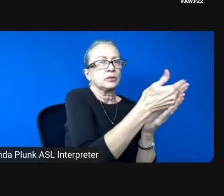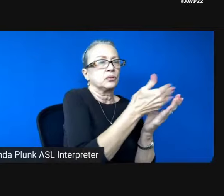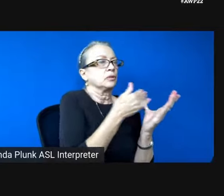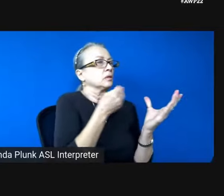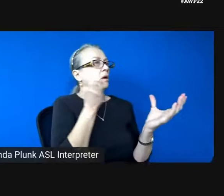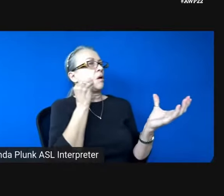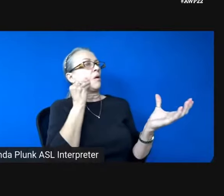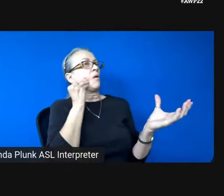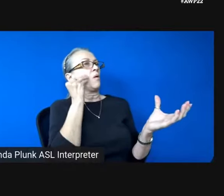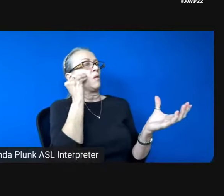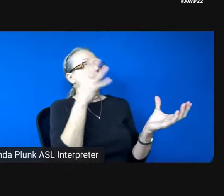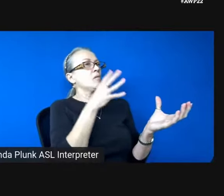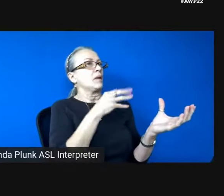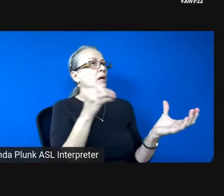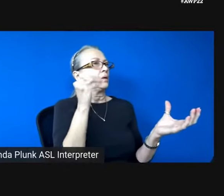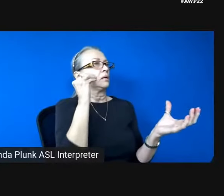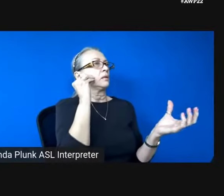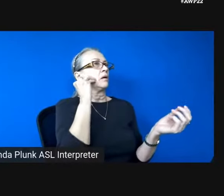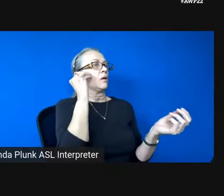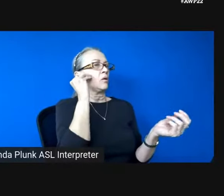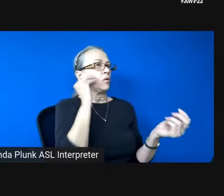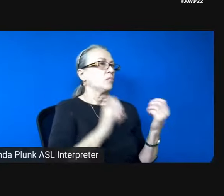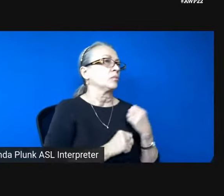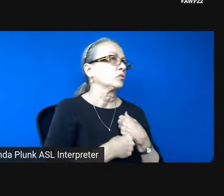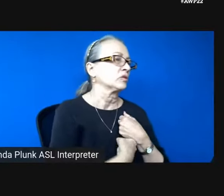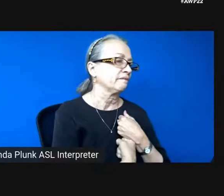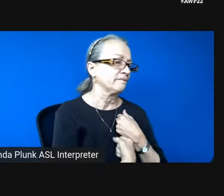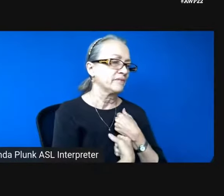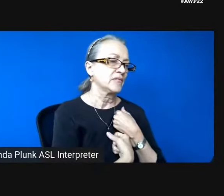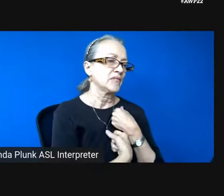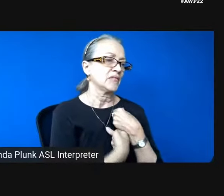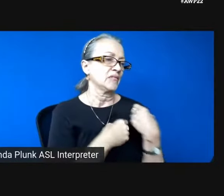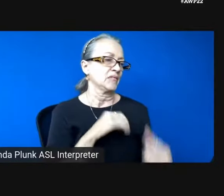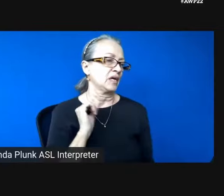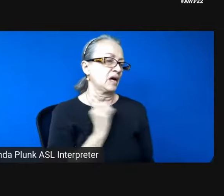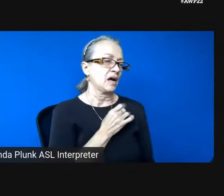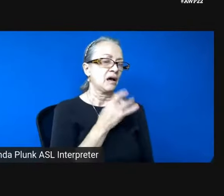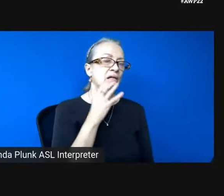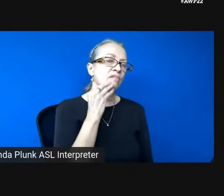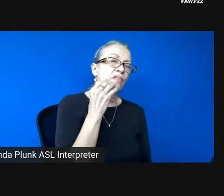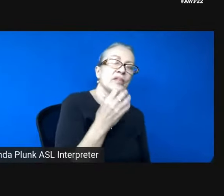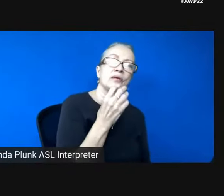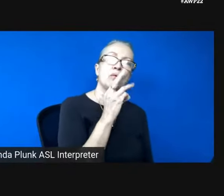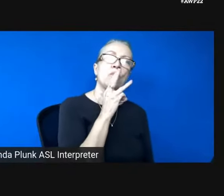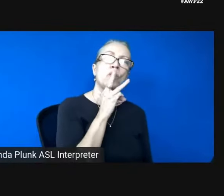home grief. Our thick water spirit.